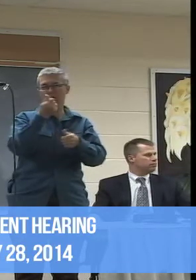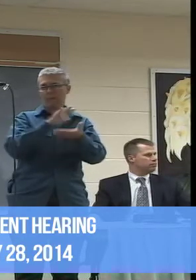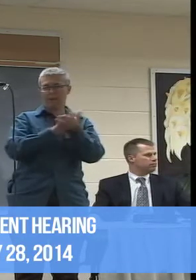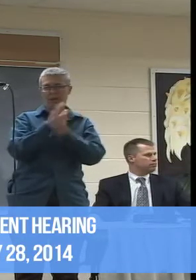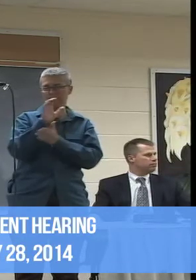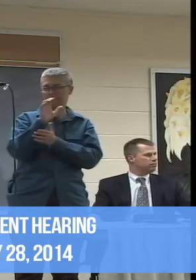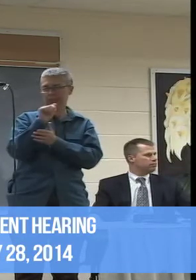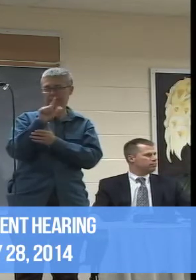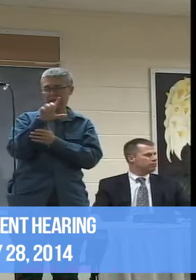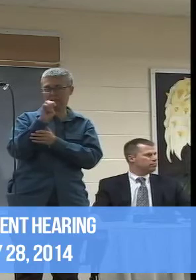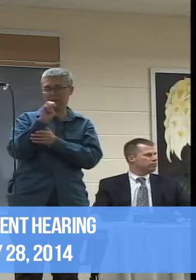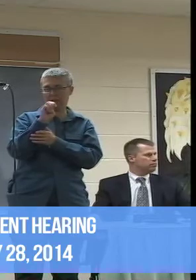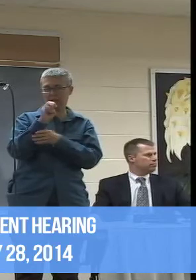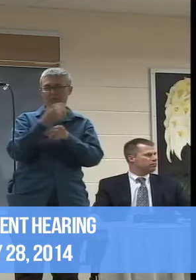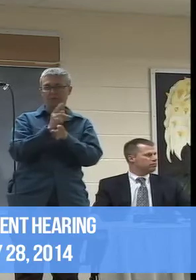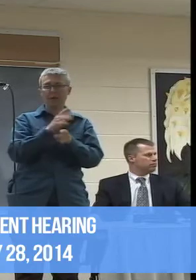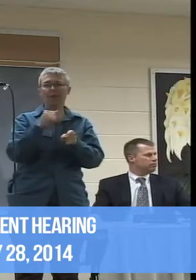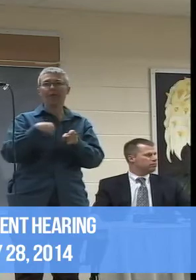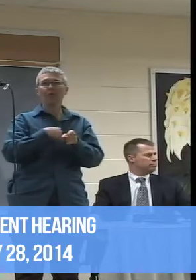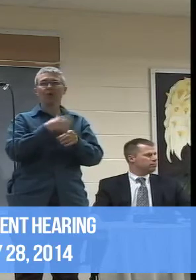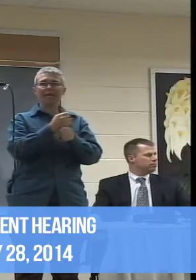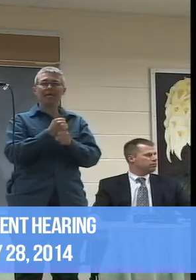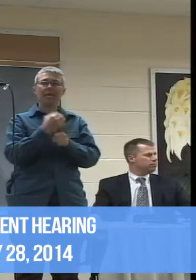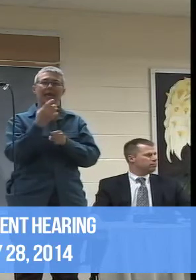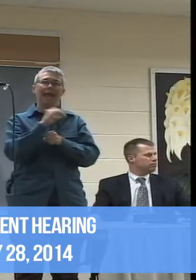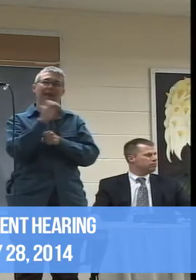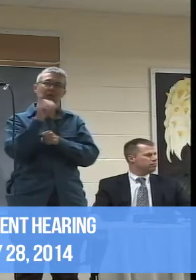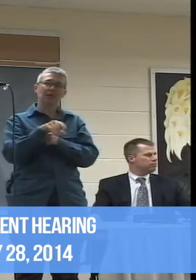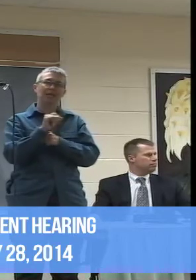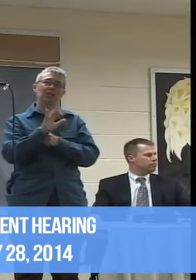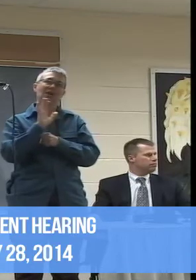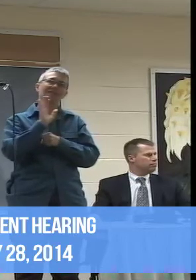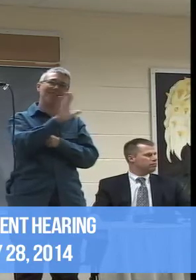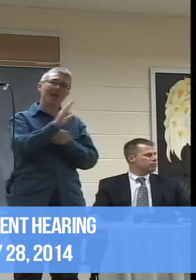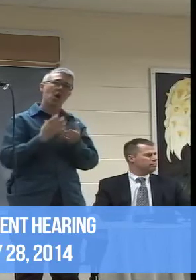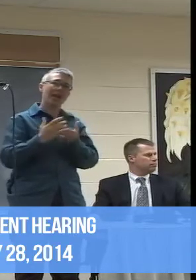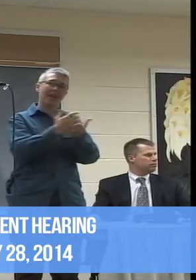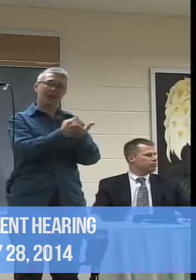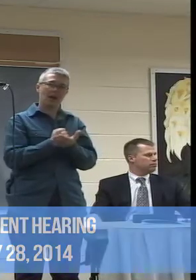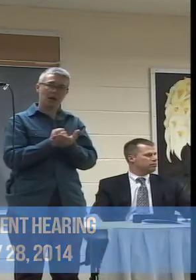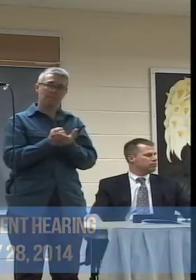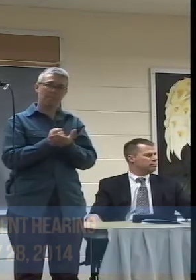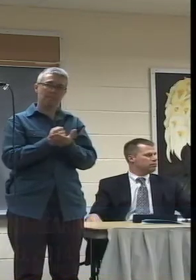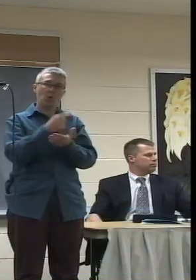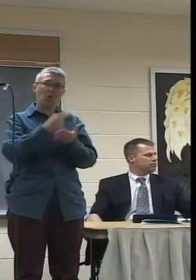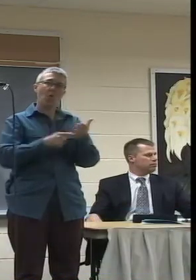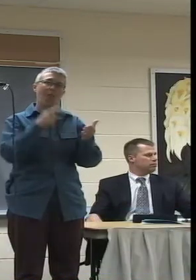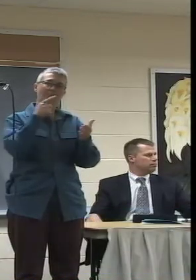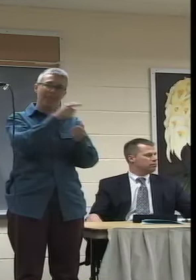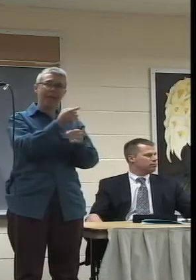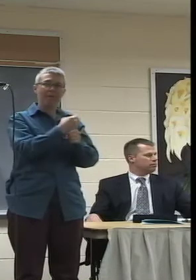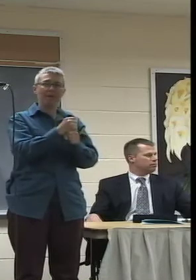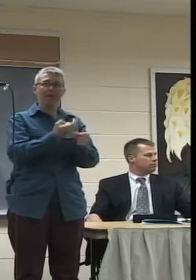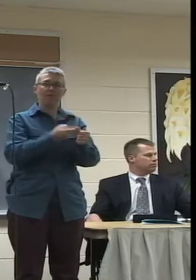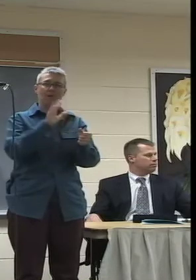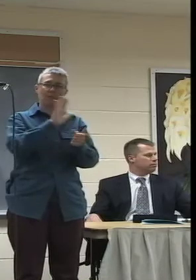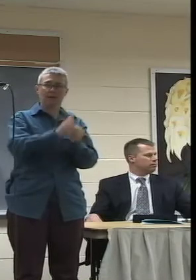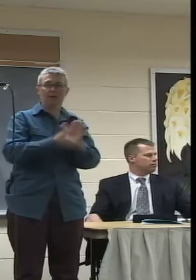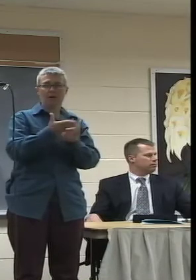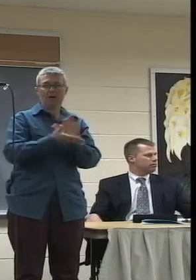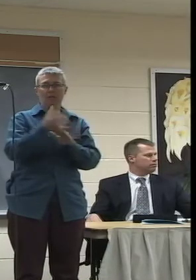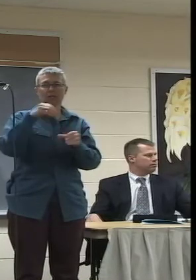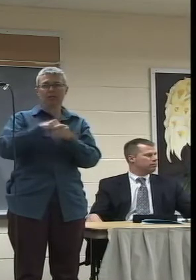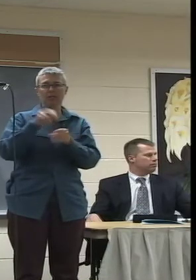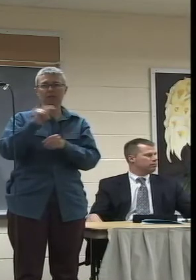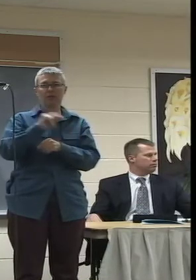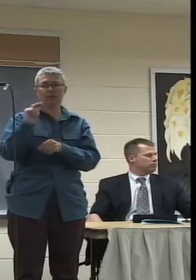of the income of the revenue produced for its operations in